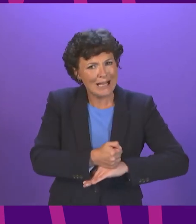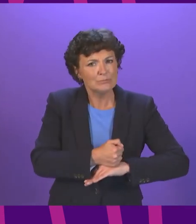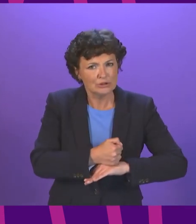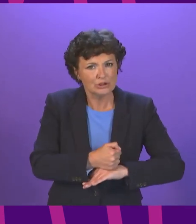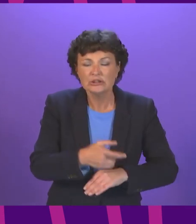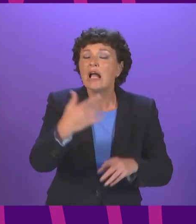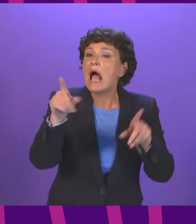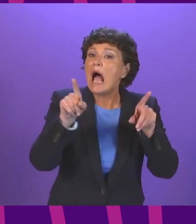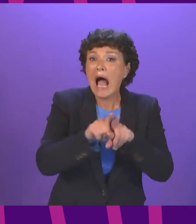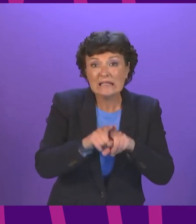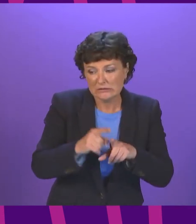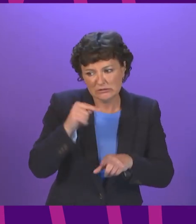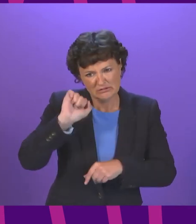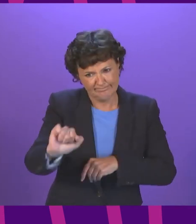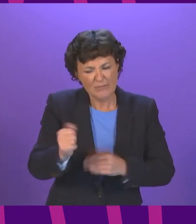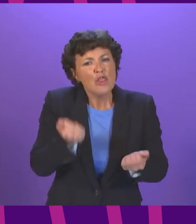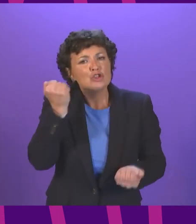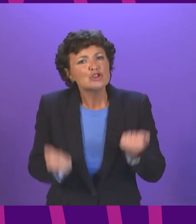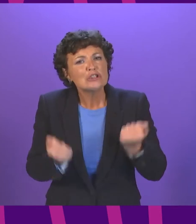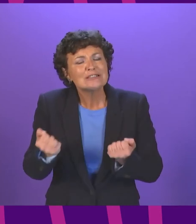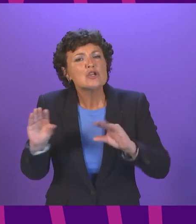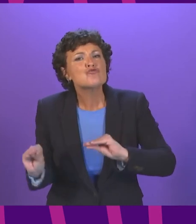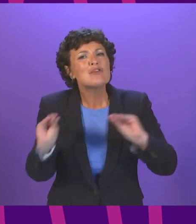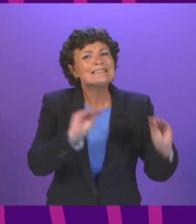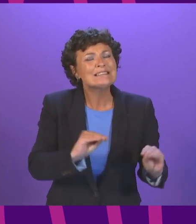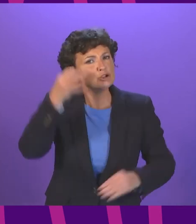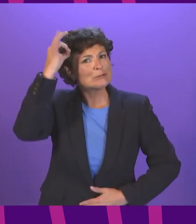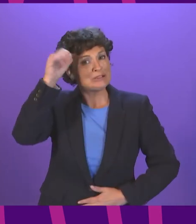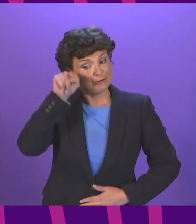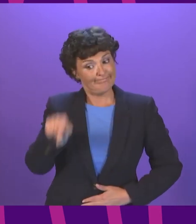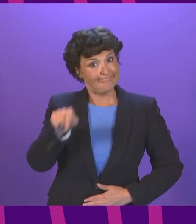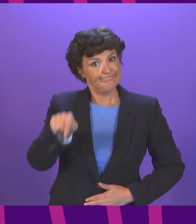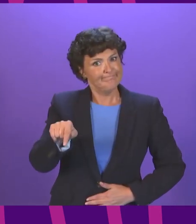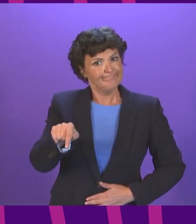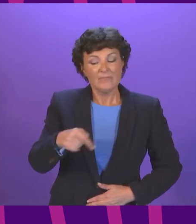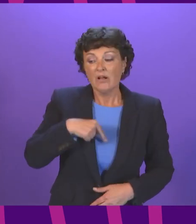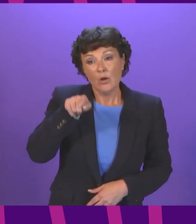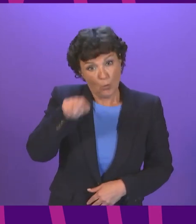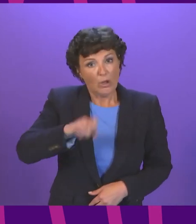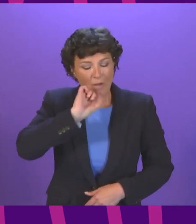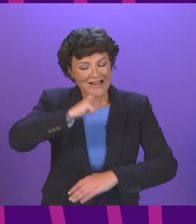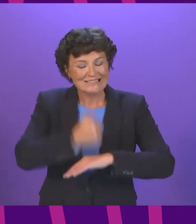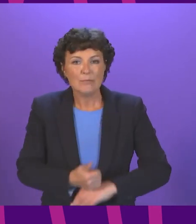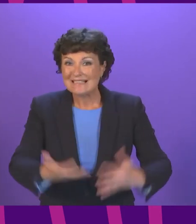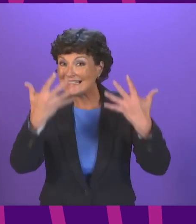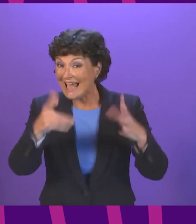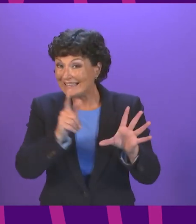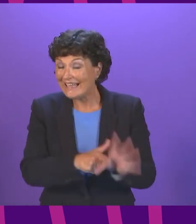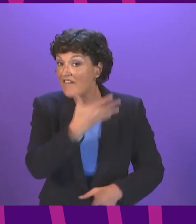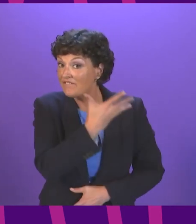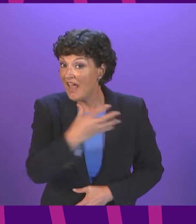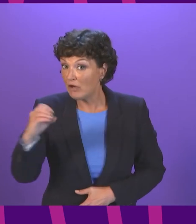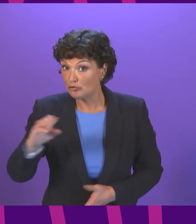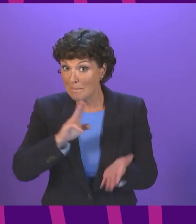implement the recommendations of the Just Transition Commission As an early commitment to this work, we will establish a £10-year £500 million